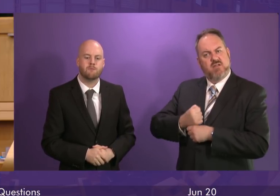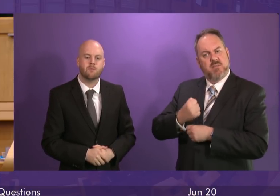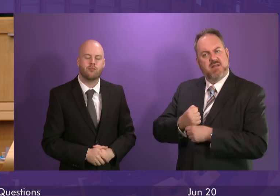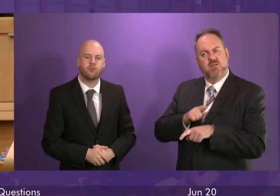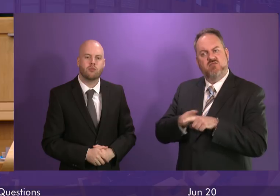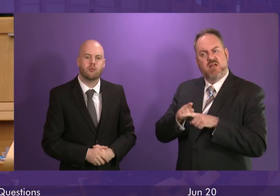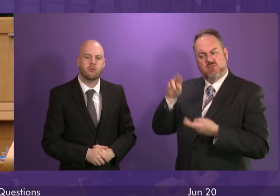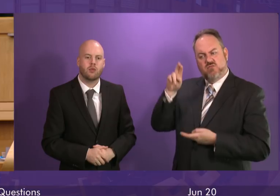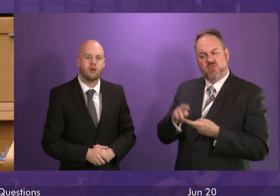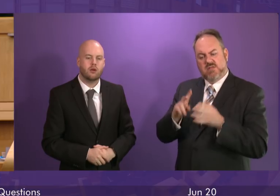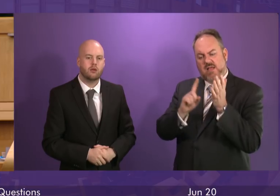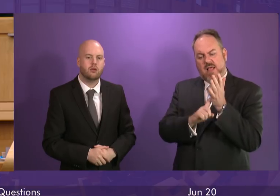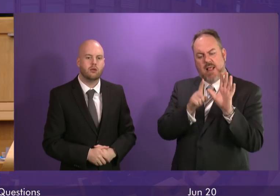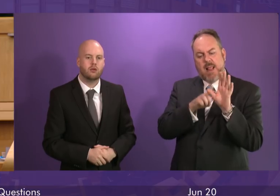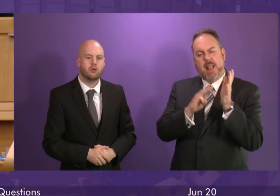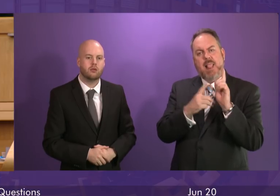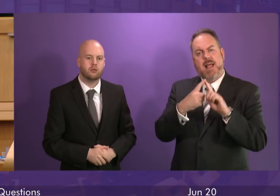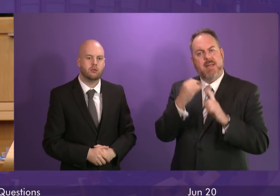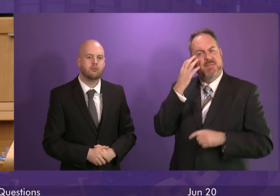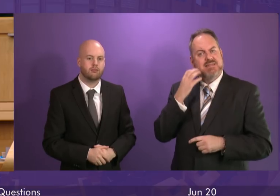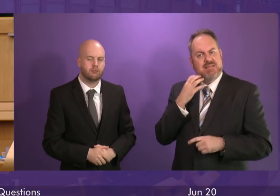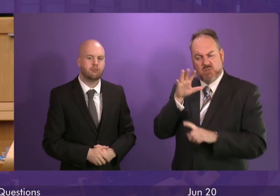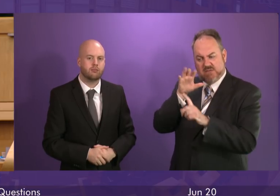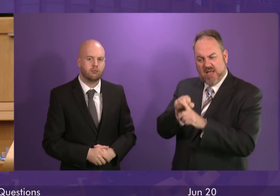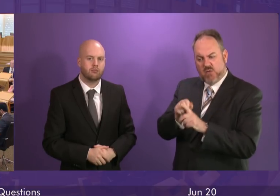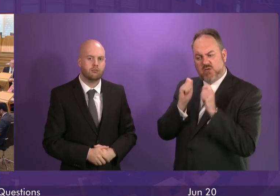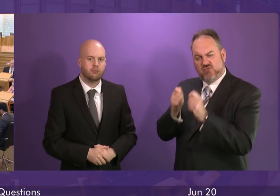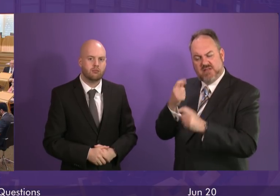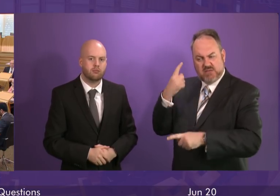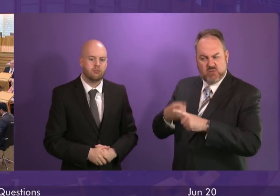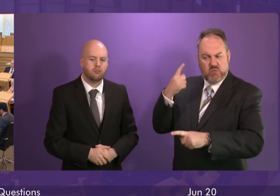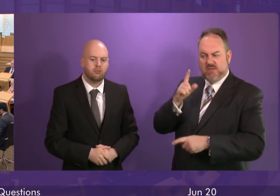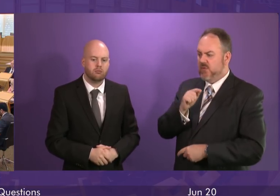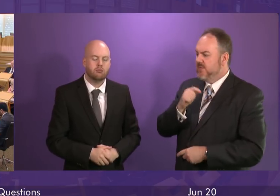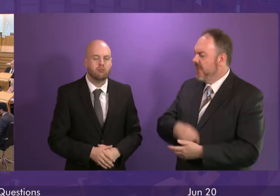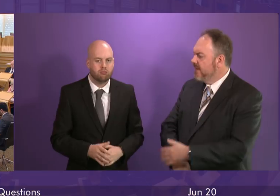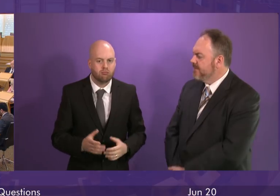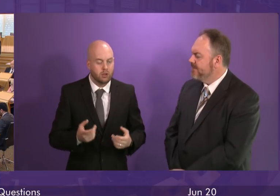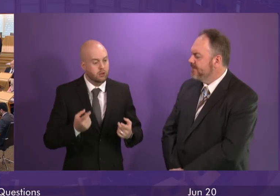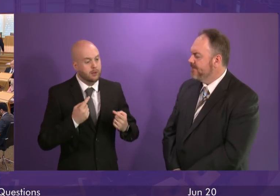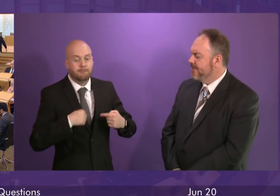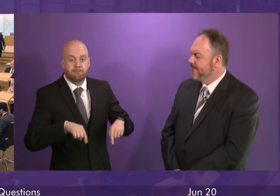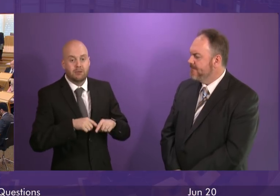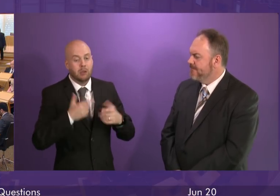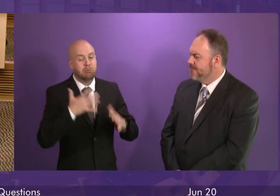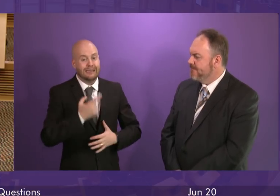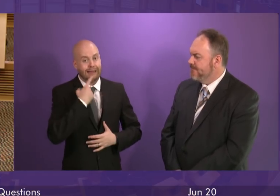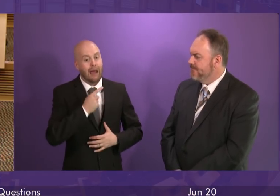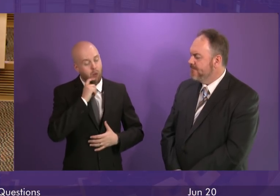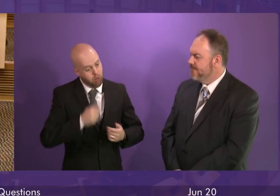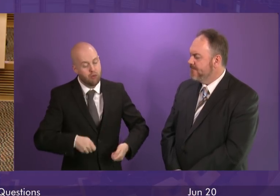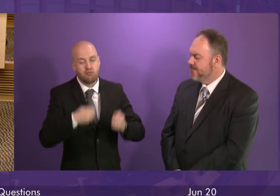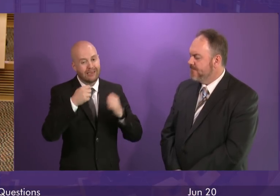of Lyme disease are diagnosed and treated as early as possible. First Minister. We are committed to raising awareness of Lyme disease and